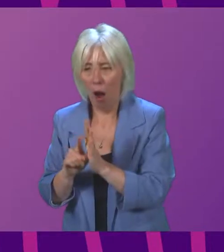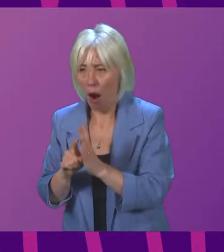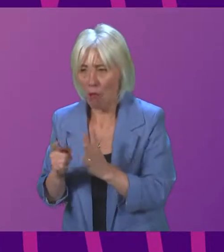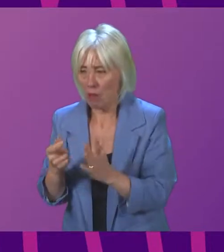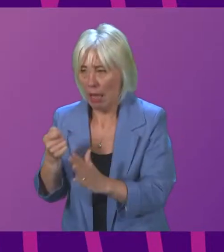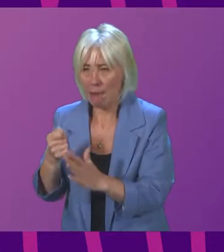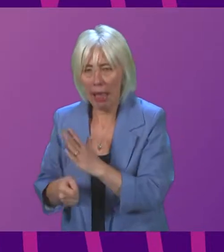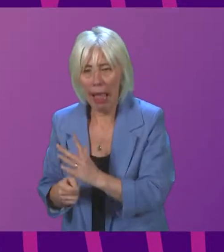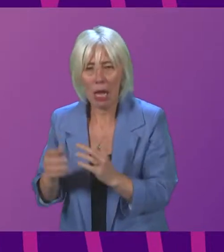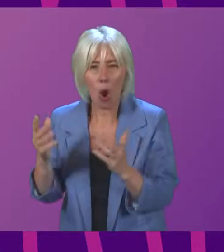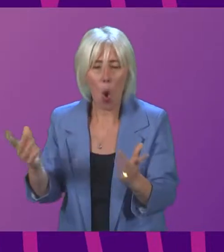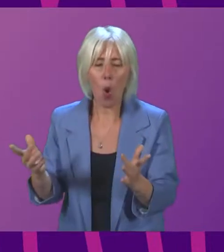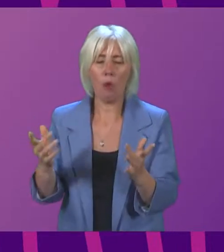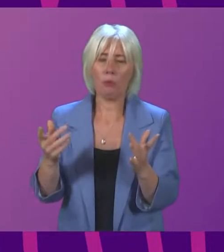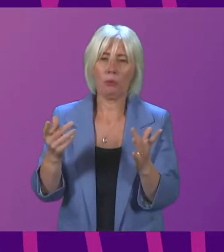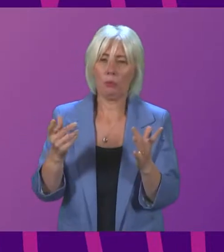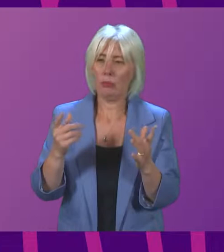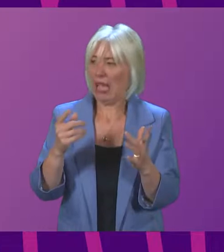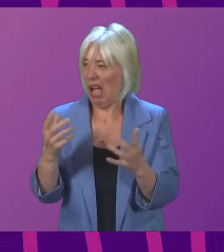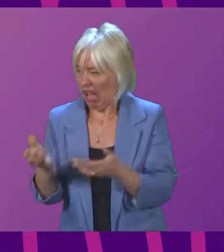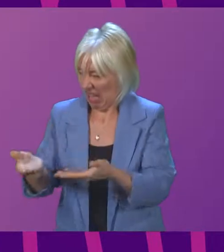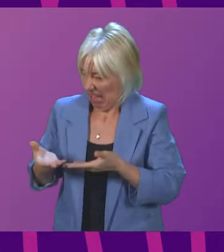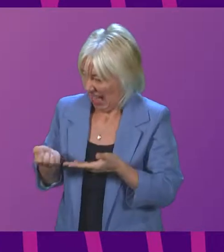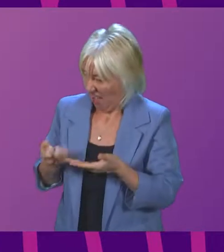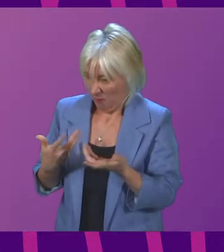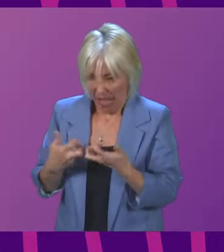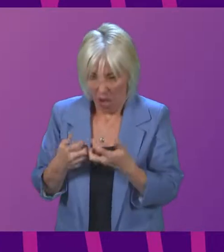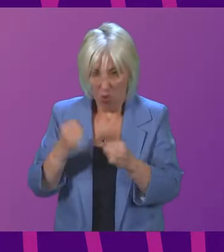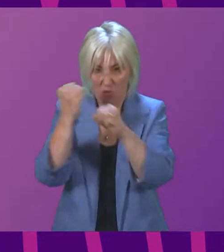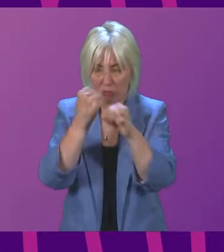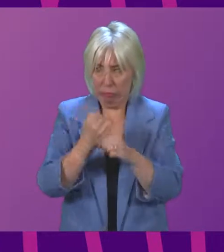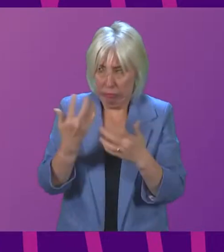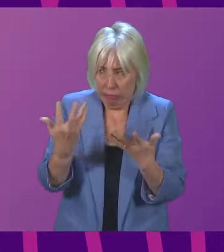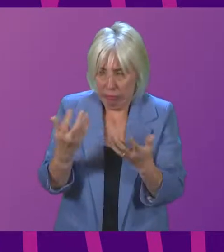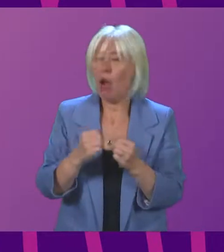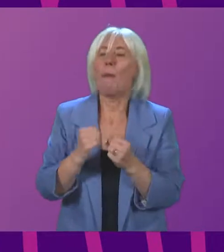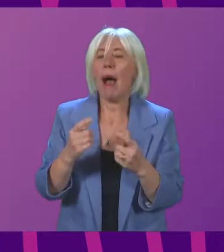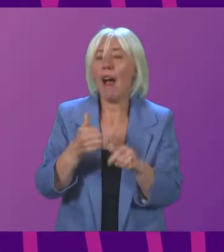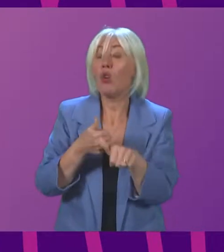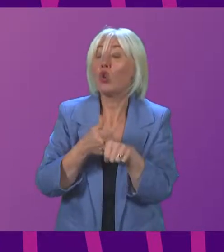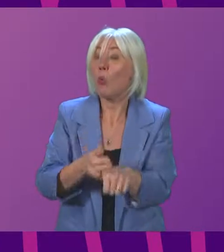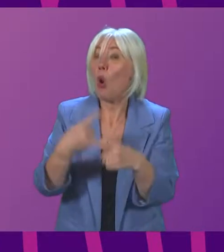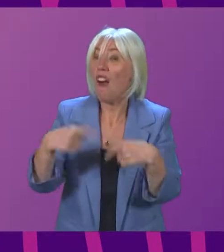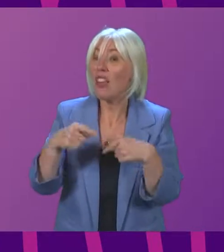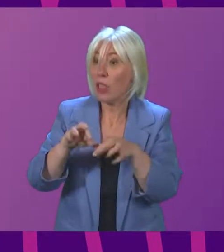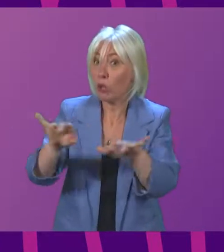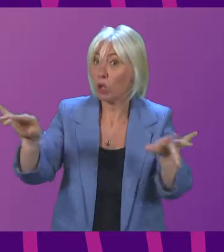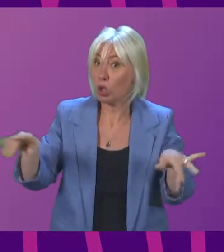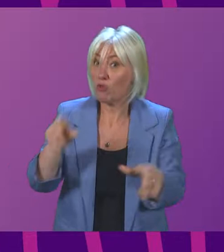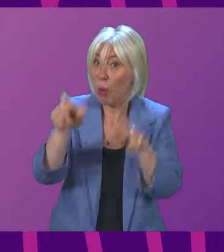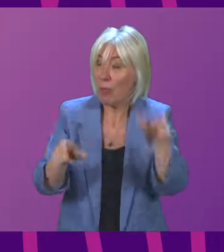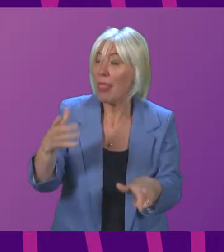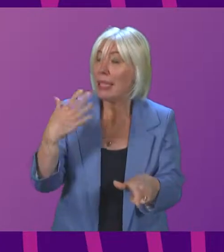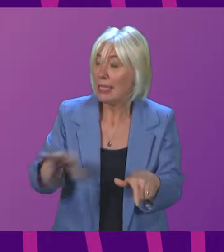on the device or indeed get it fitted. And as I've set out in my initial answer, there is support available to those who require